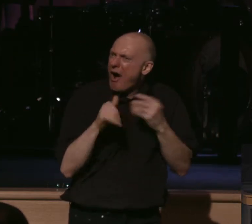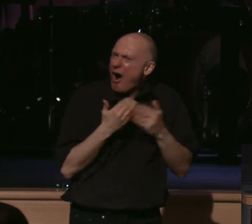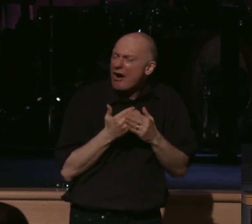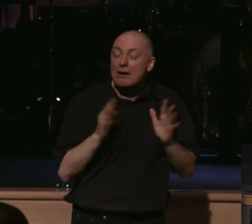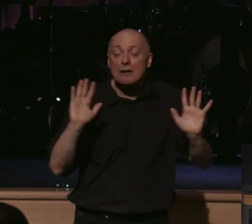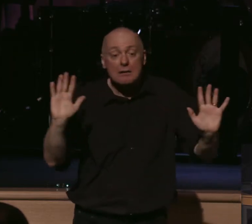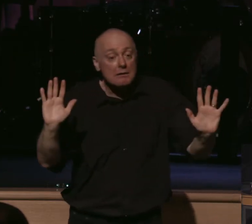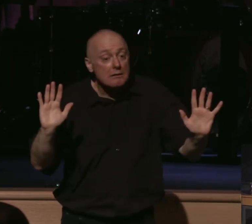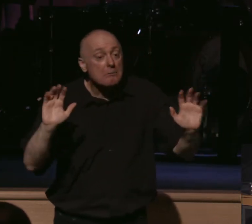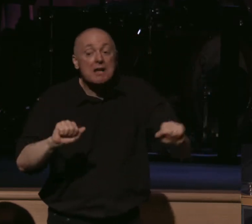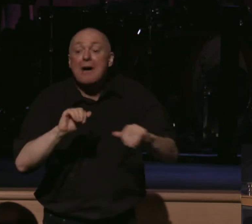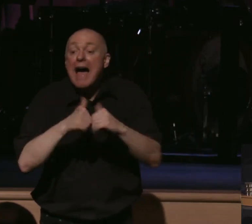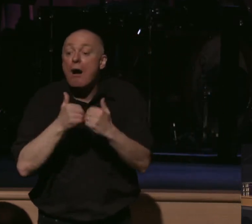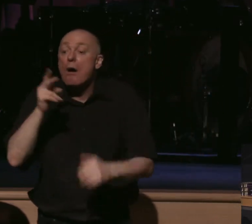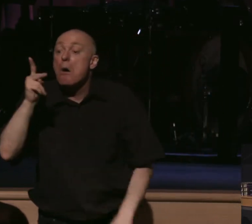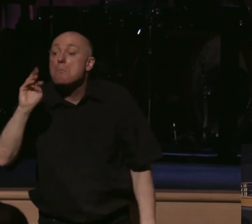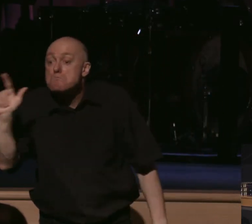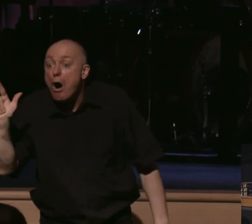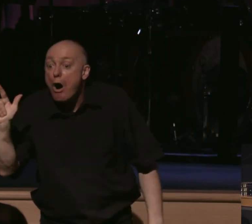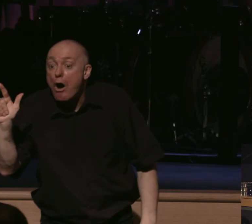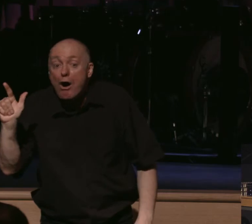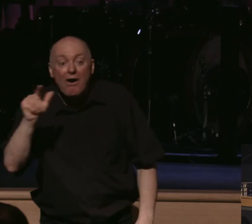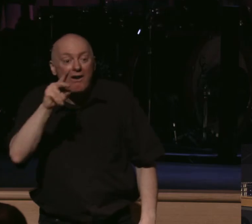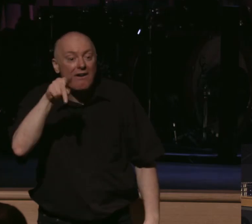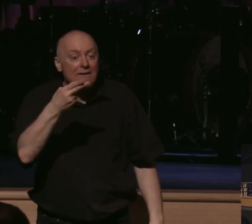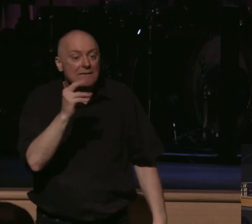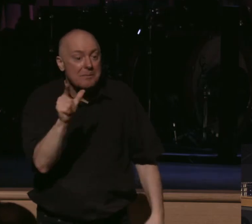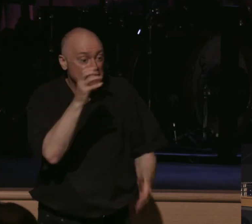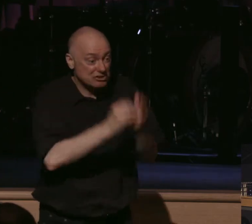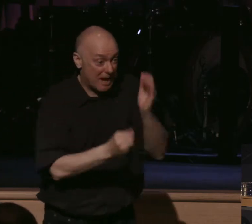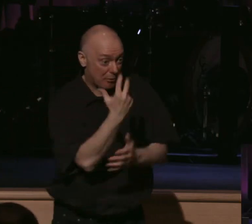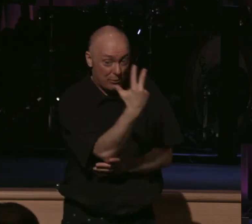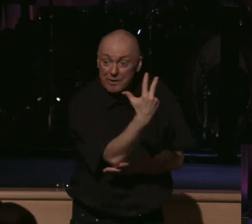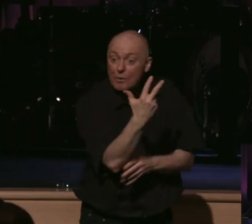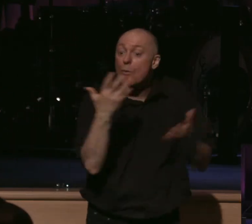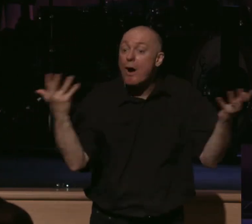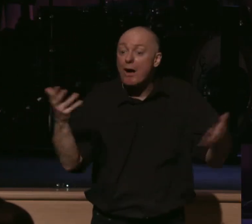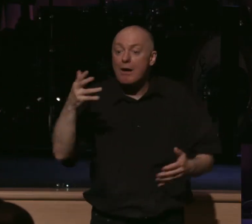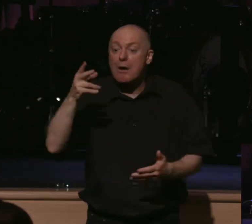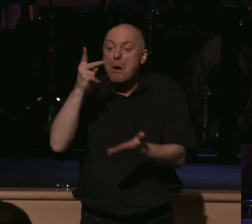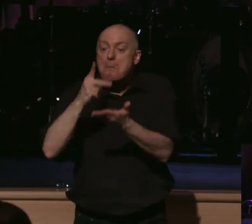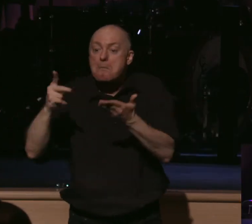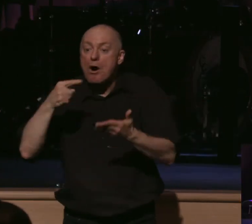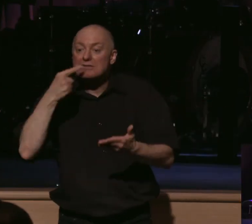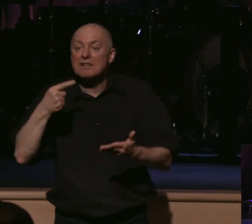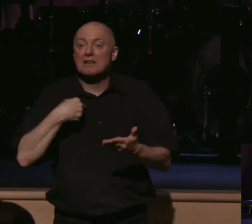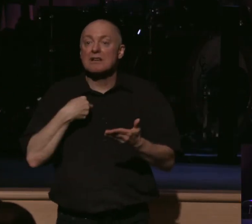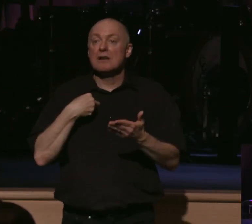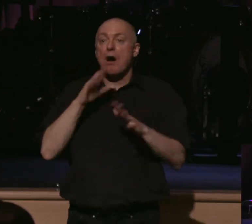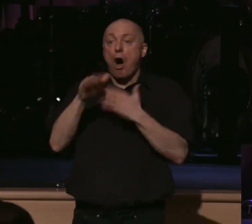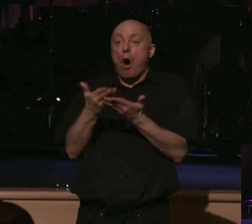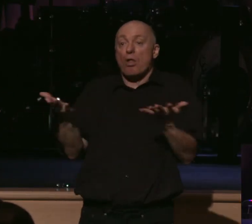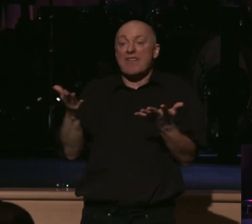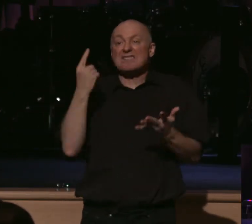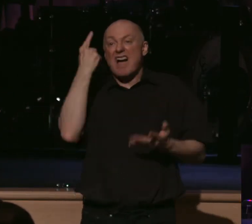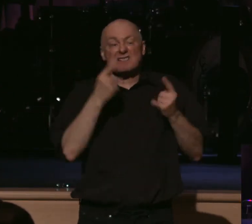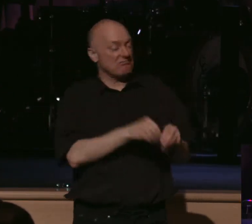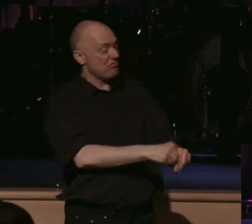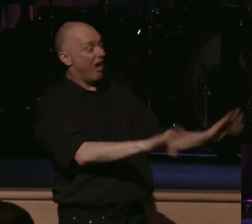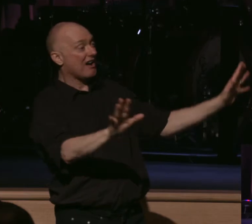Well, here's how it's possible. Paul has the secret in Philippians 3. In Philippians 3, Paul says, I count all things as lost. That's, I renounce all